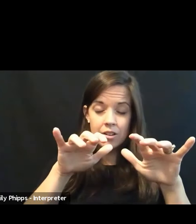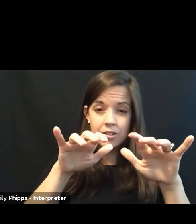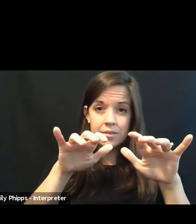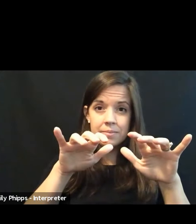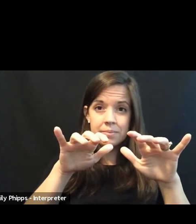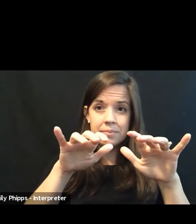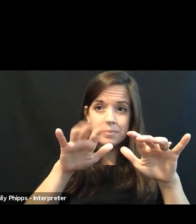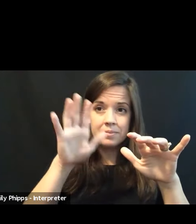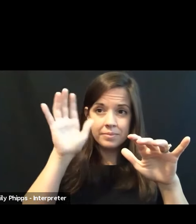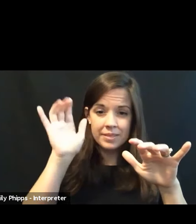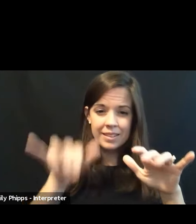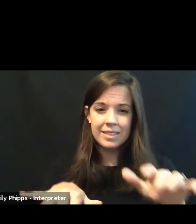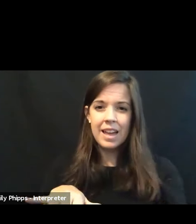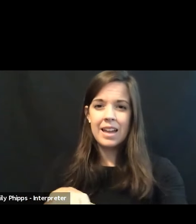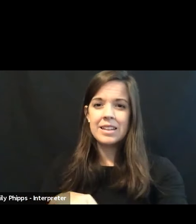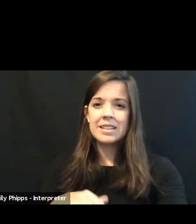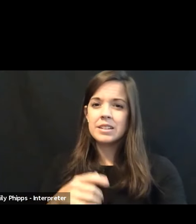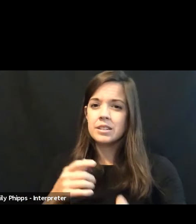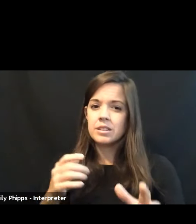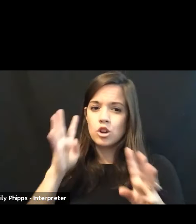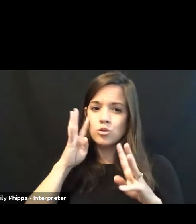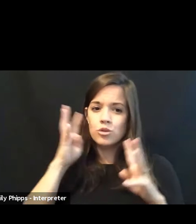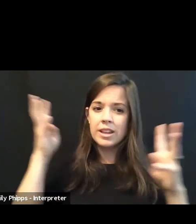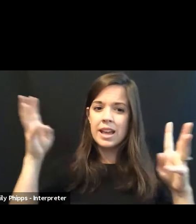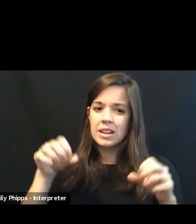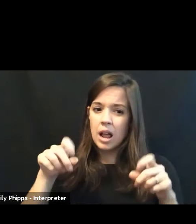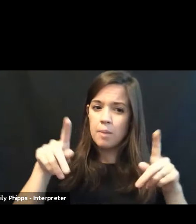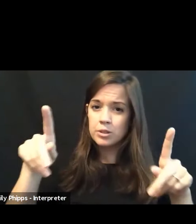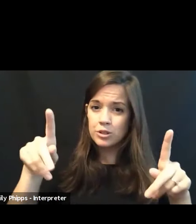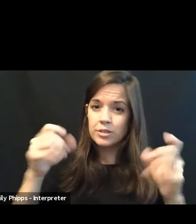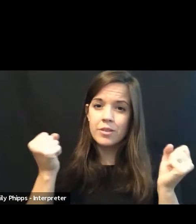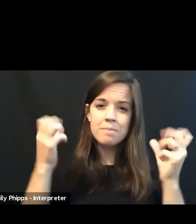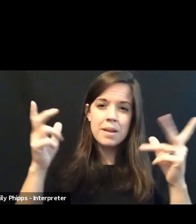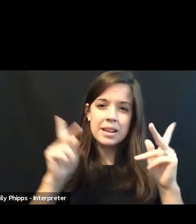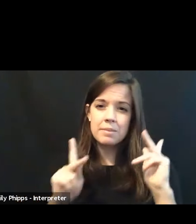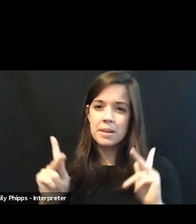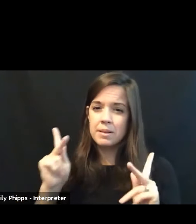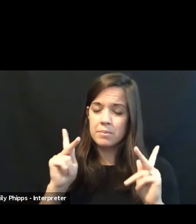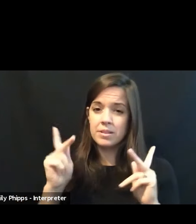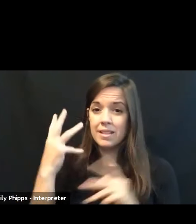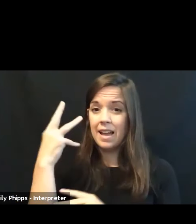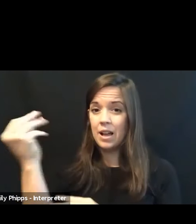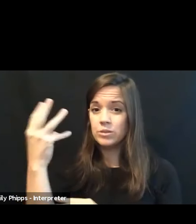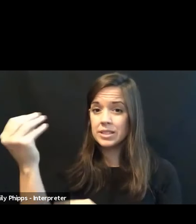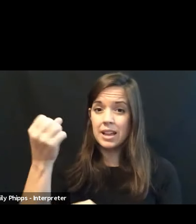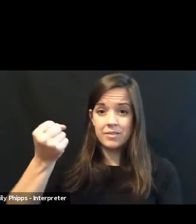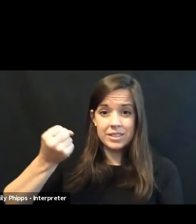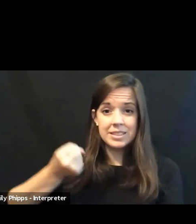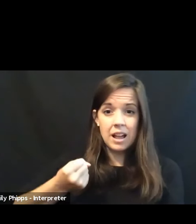that created opportunities for many people outside of the South,